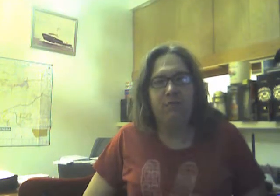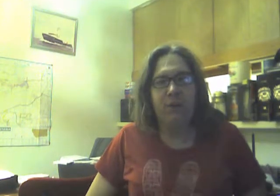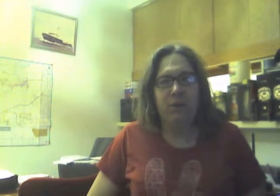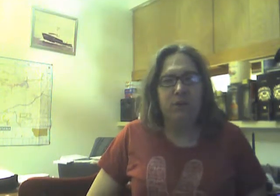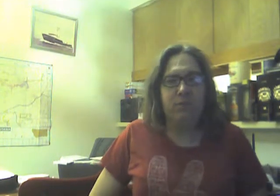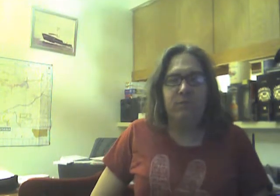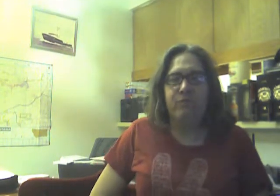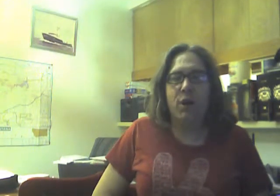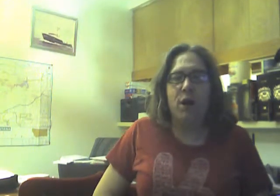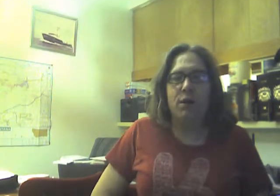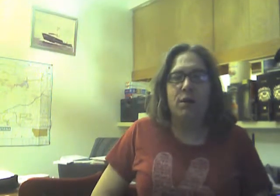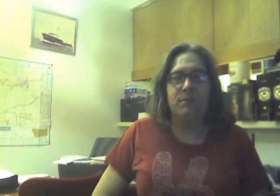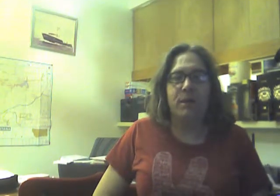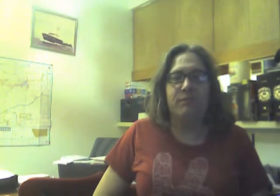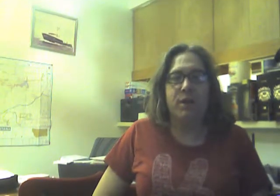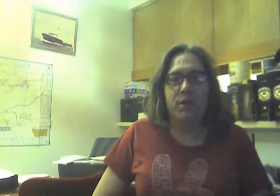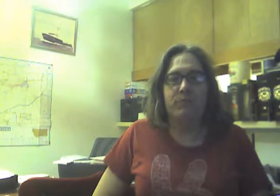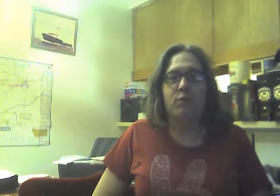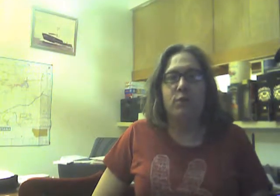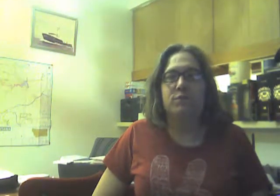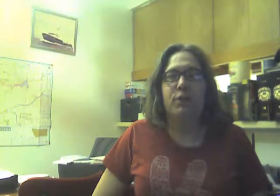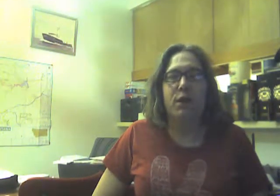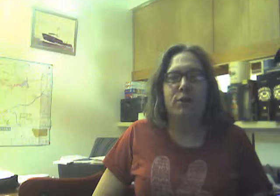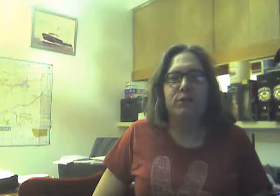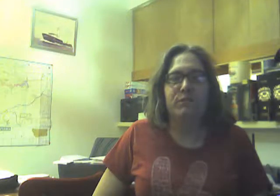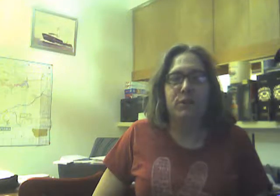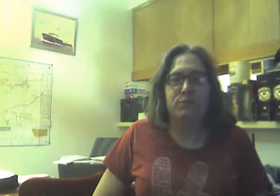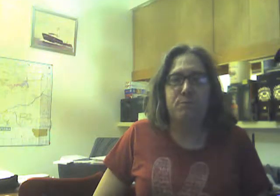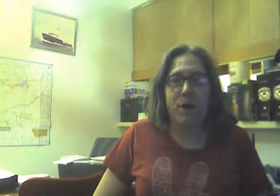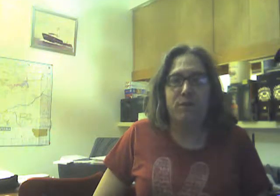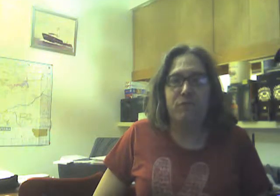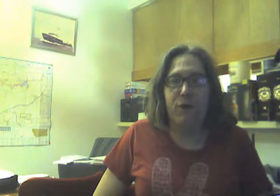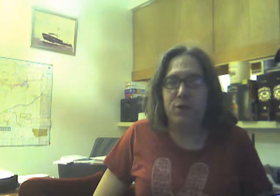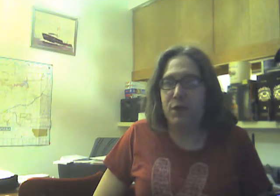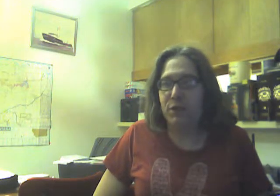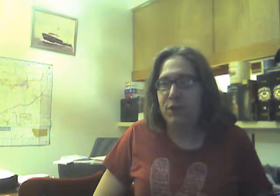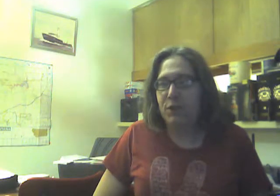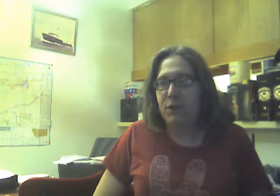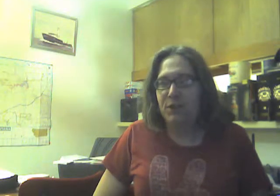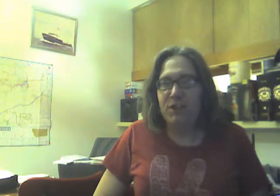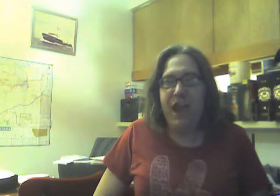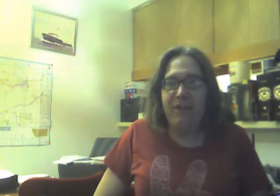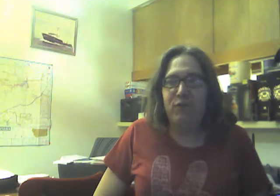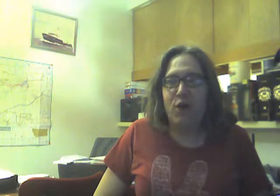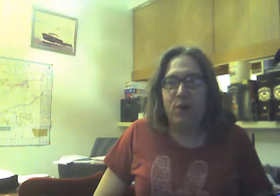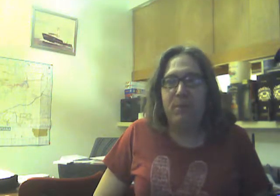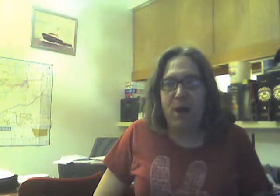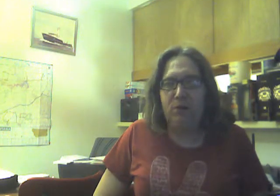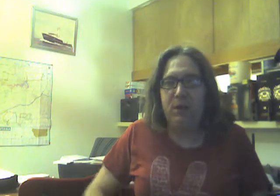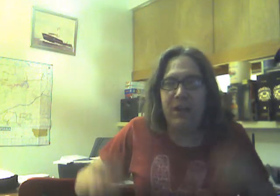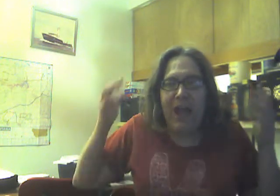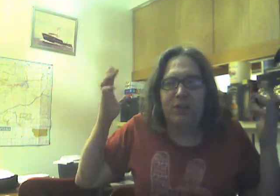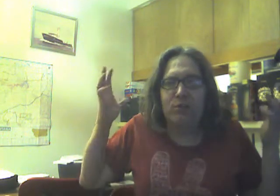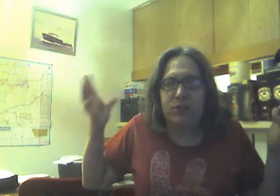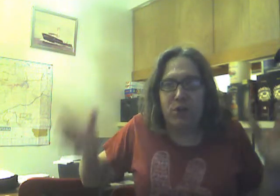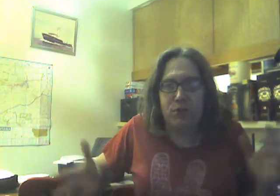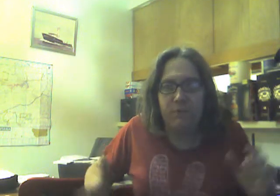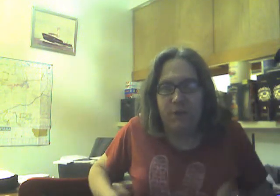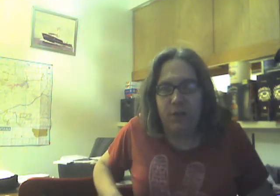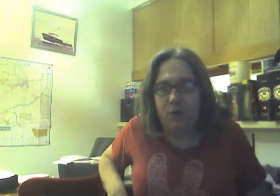very far in my video if it wasn't for Aaron lifting his butt and farting and then laughing all about it, then I had to restart the video.